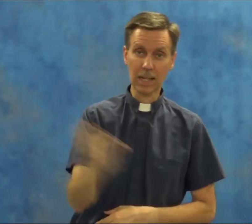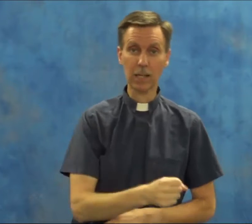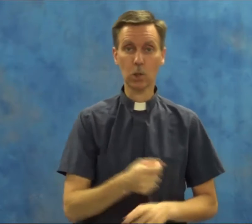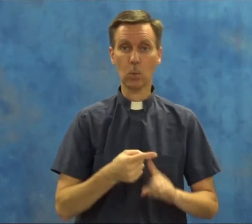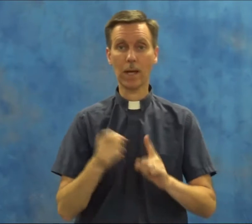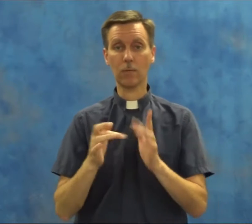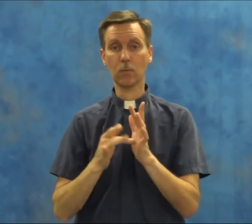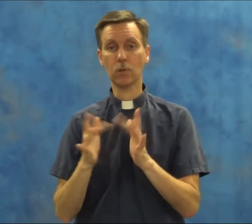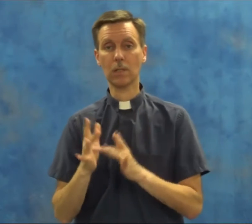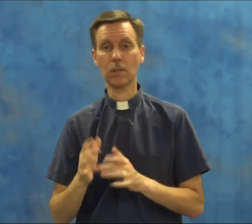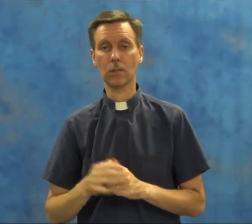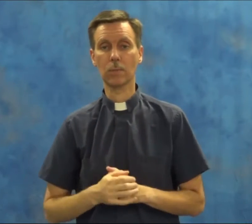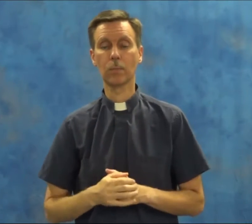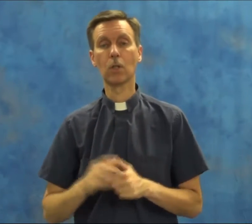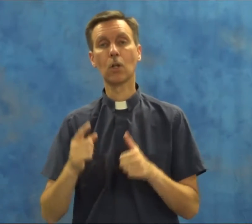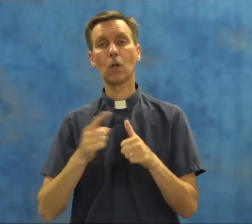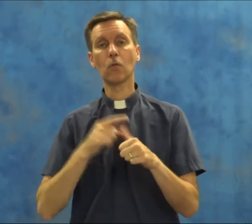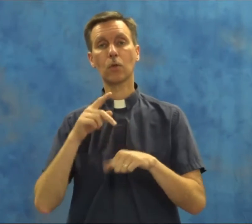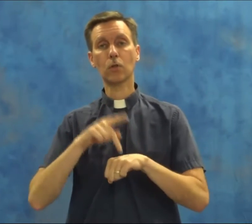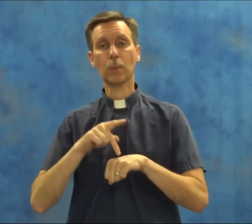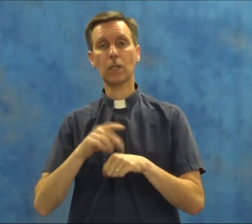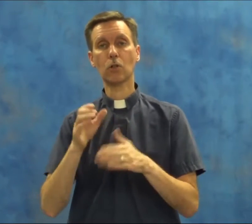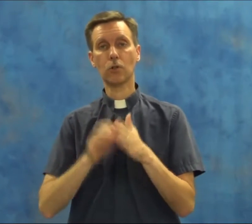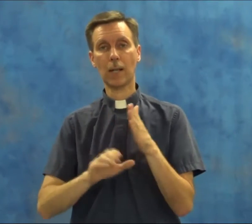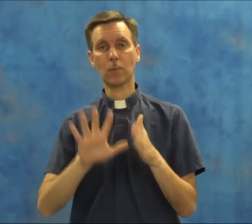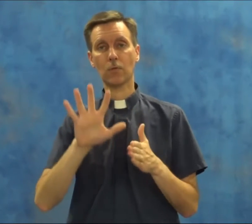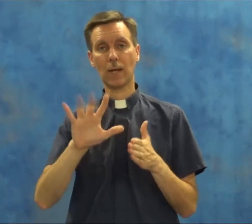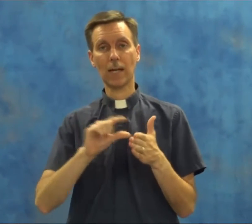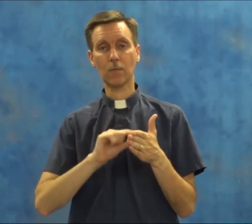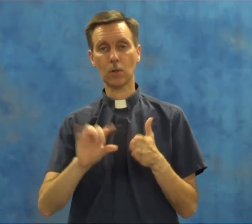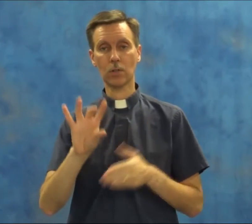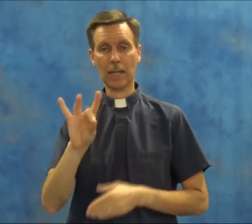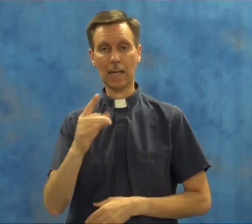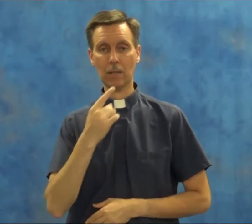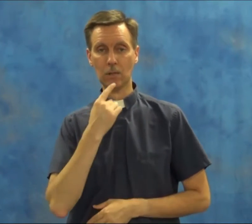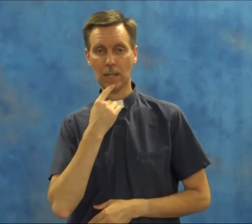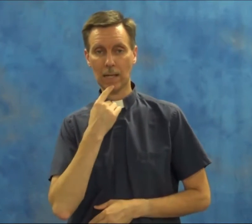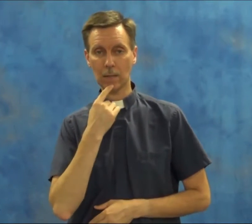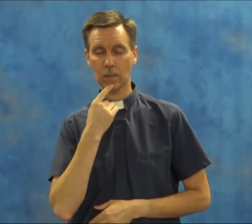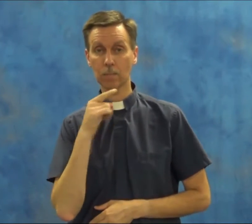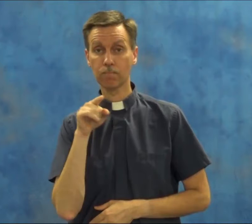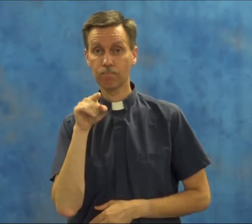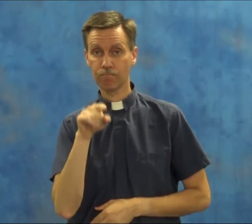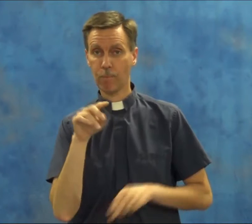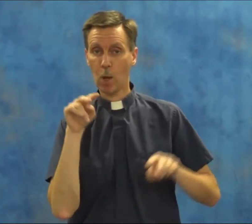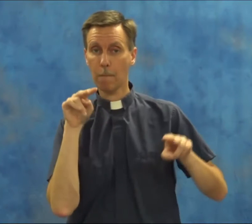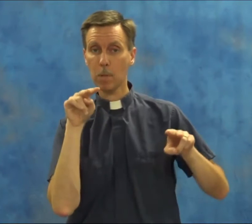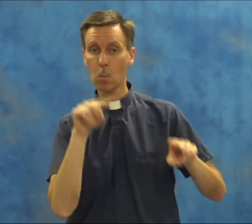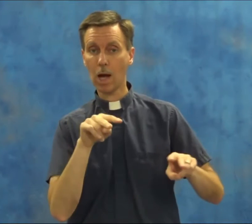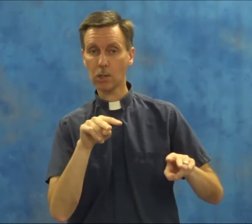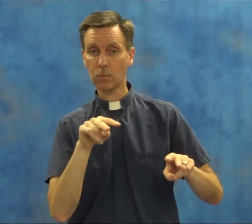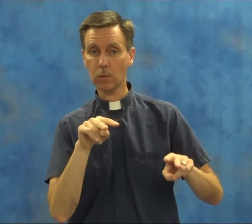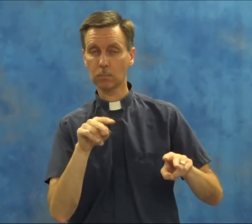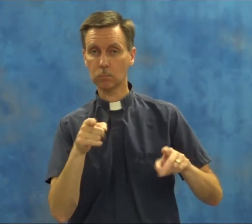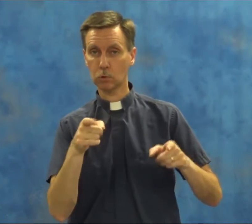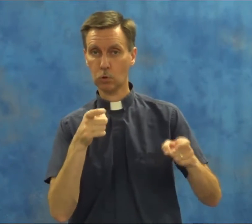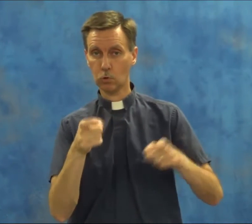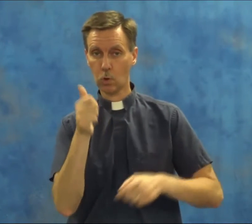take you away from Jesus. 1 Peter chapter 5 verse 8 says, Be watchful, be watchful,